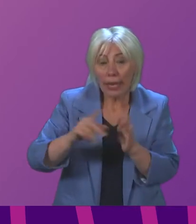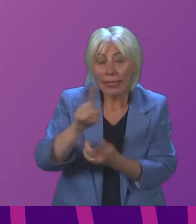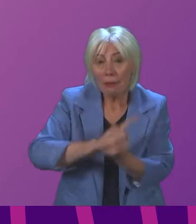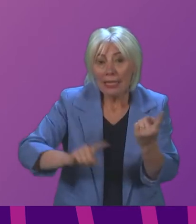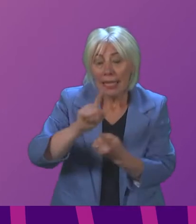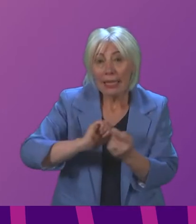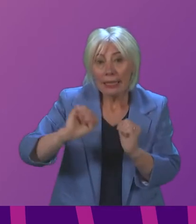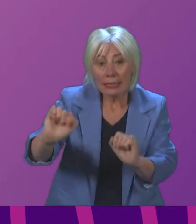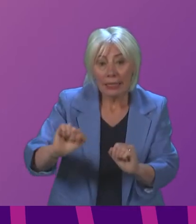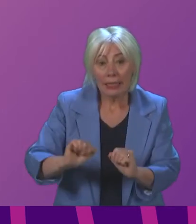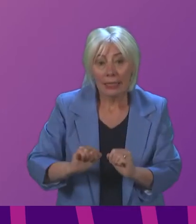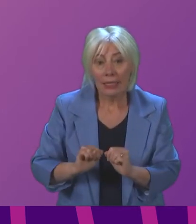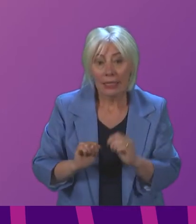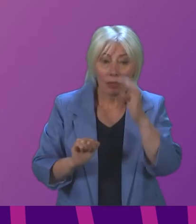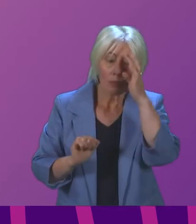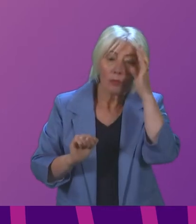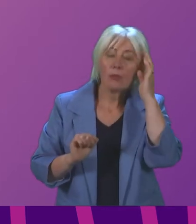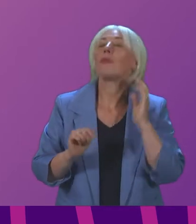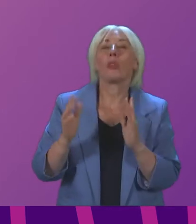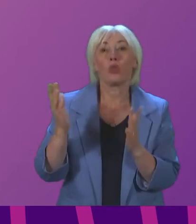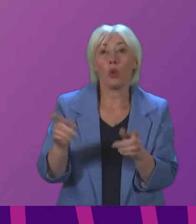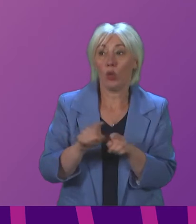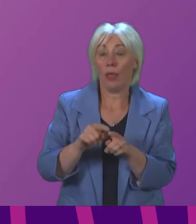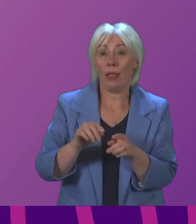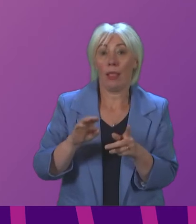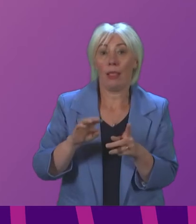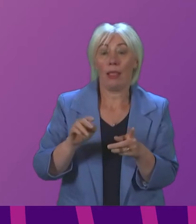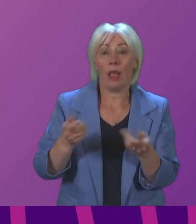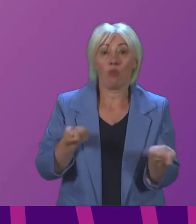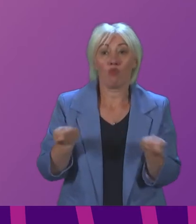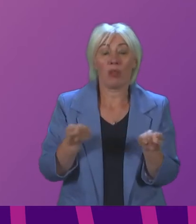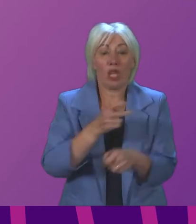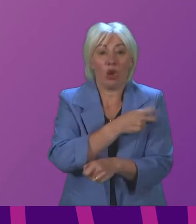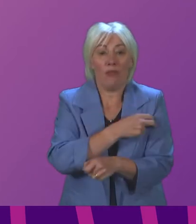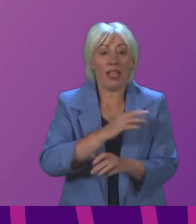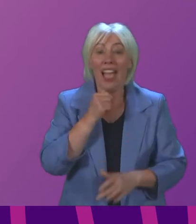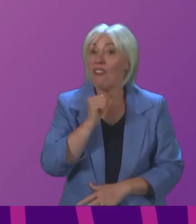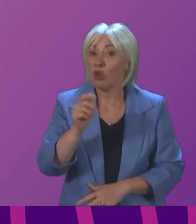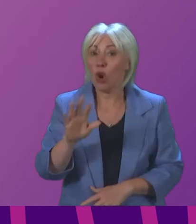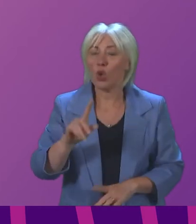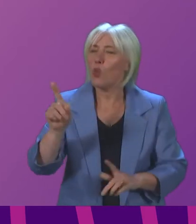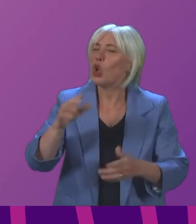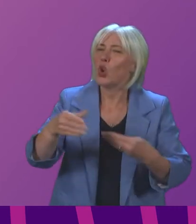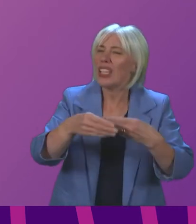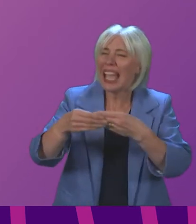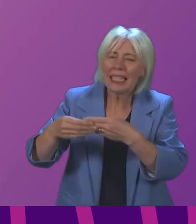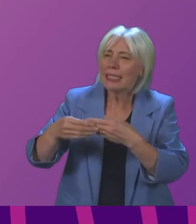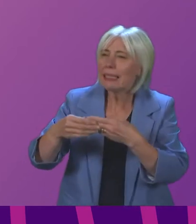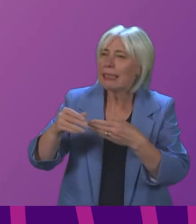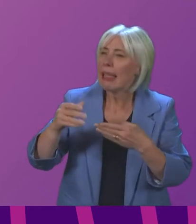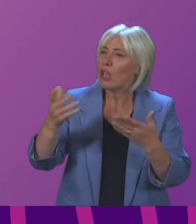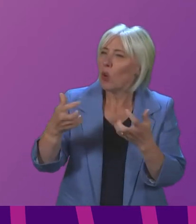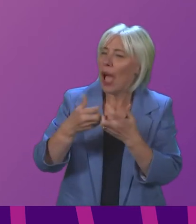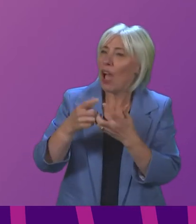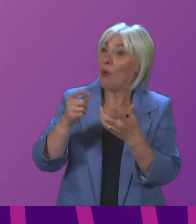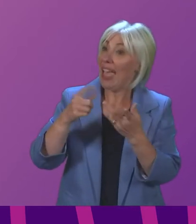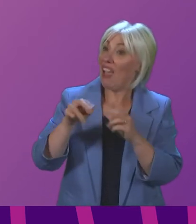confirmation has in fact been issued and presiding officer if not could I just perhaps seek your guidance as to how I might correct the